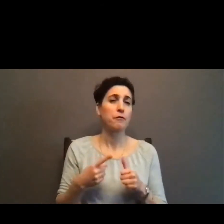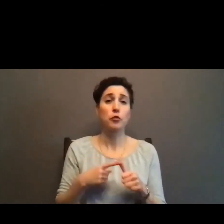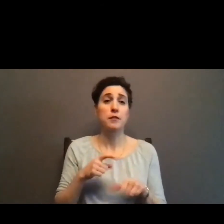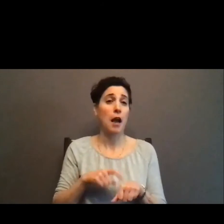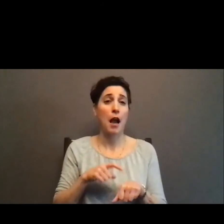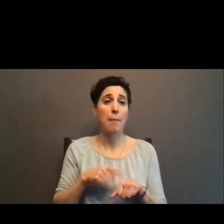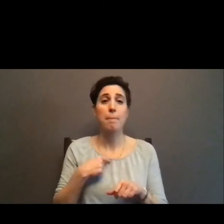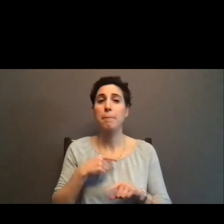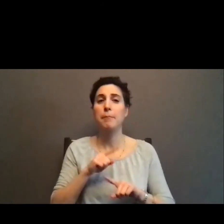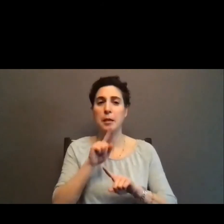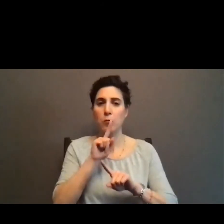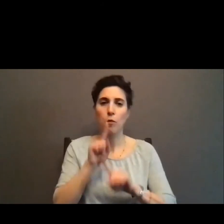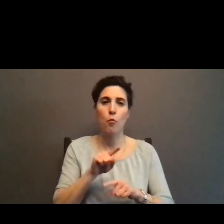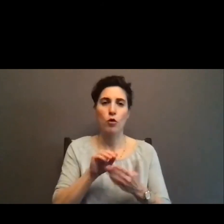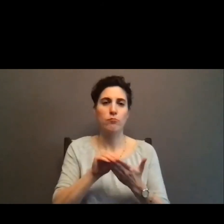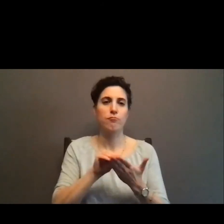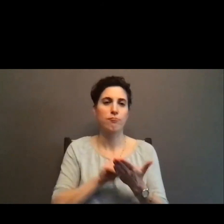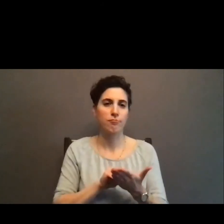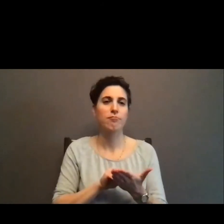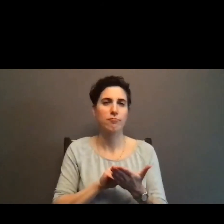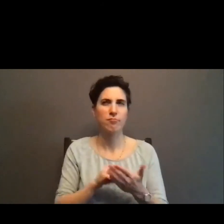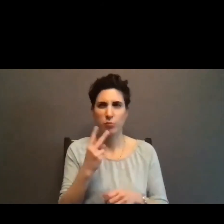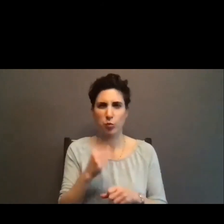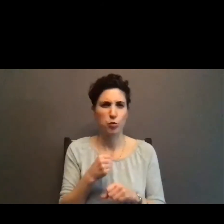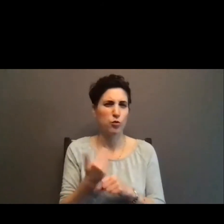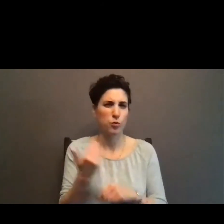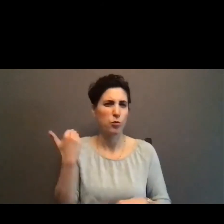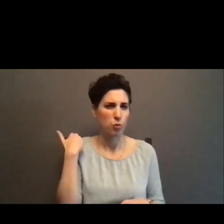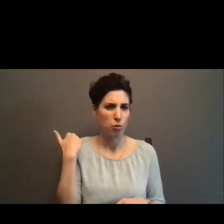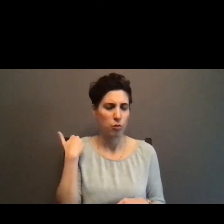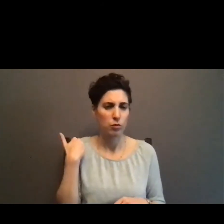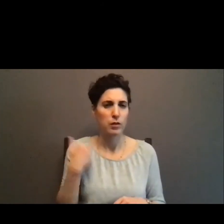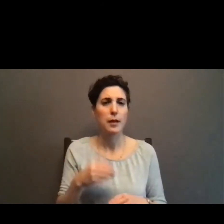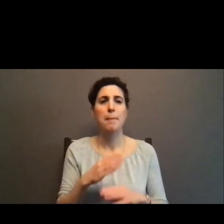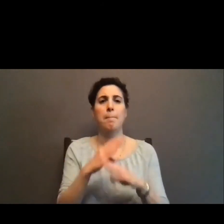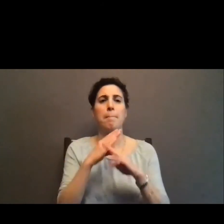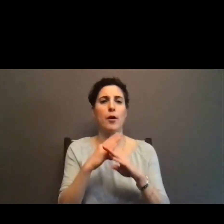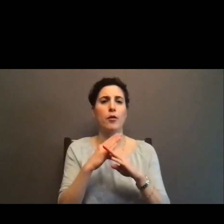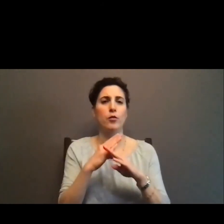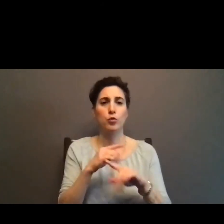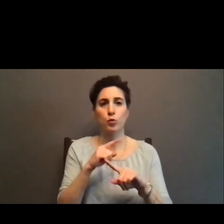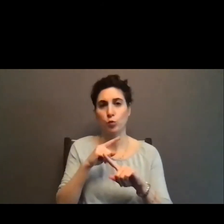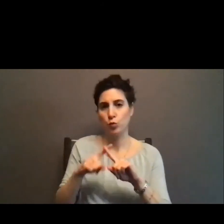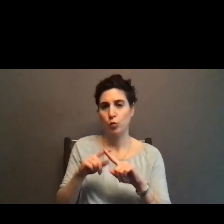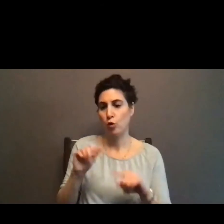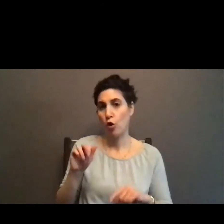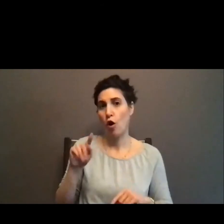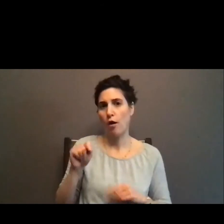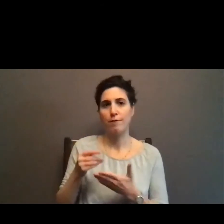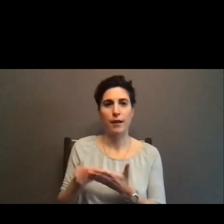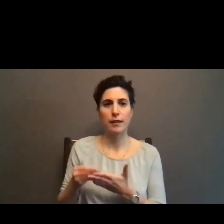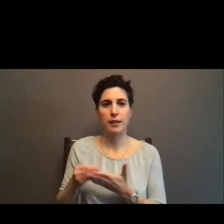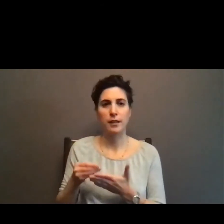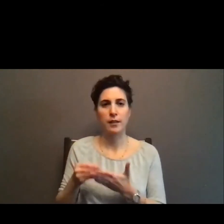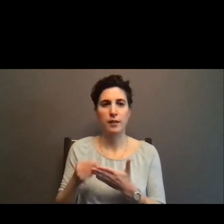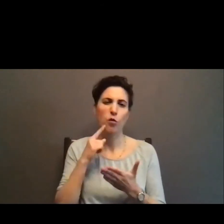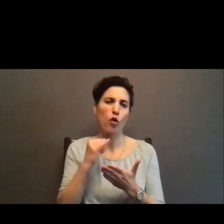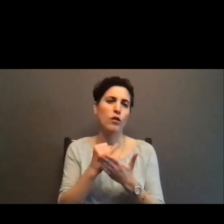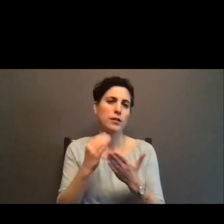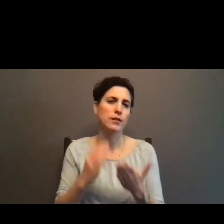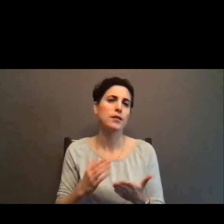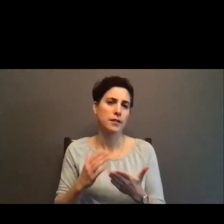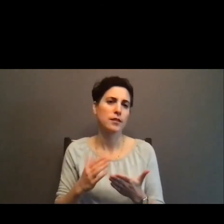I did a report two years ago on barriers to arts funding, for artists, um,